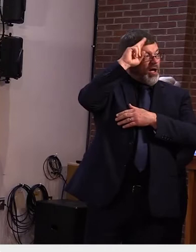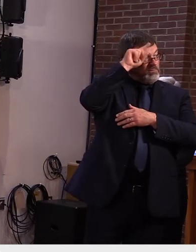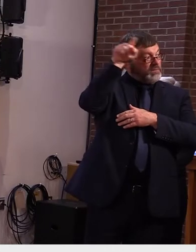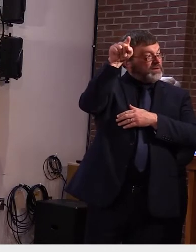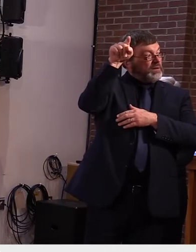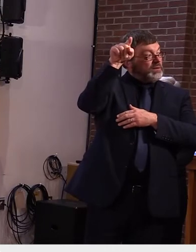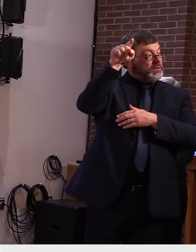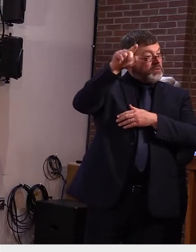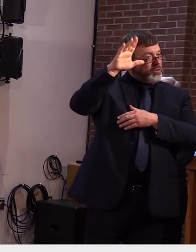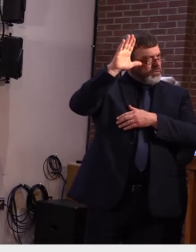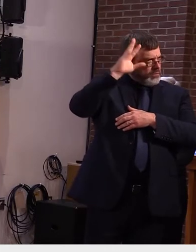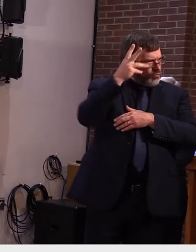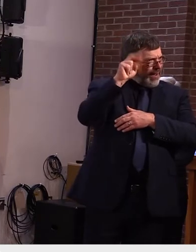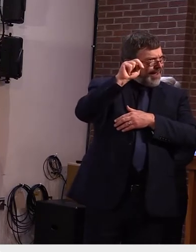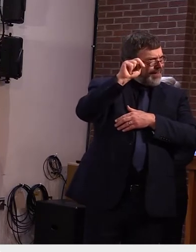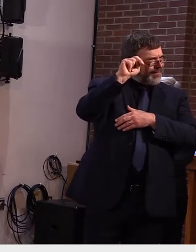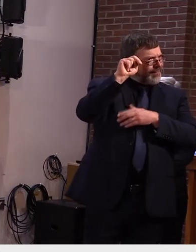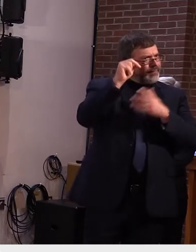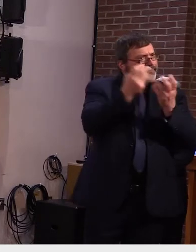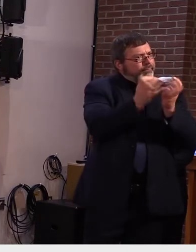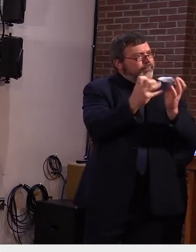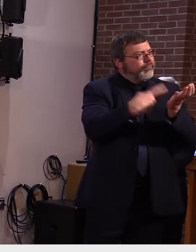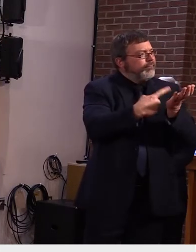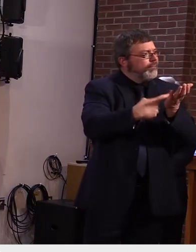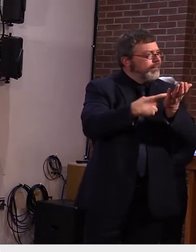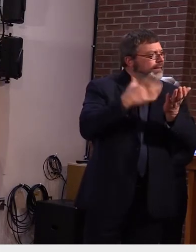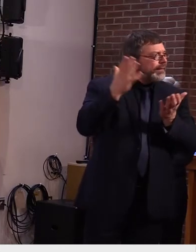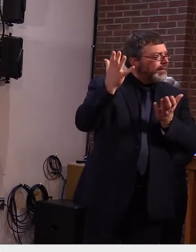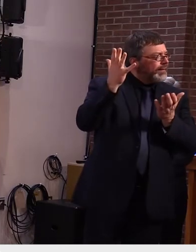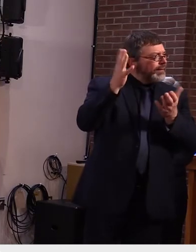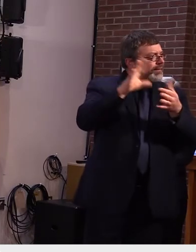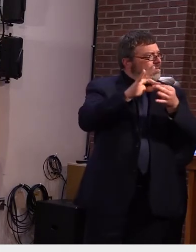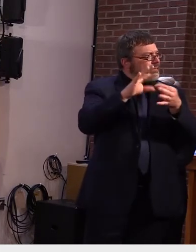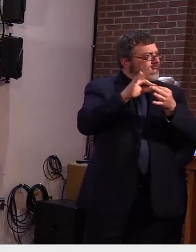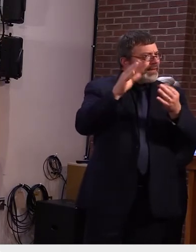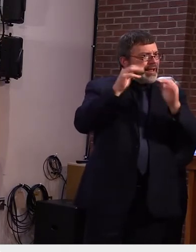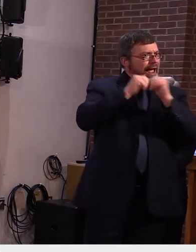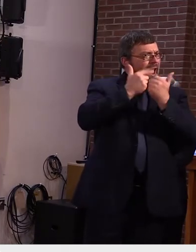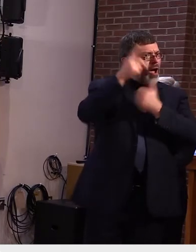i keep dealing with it and how the hospital is dealing with it